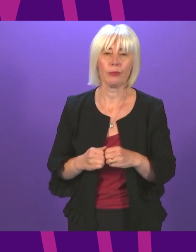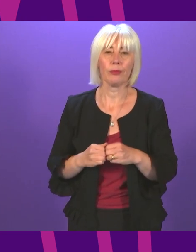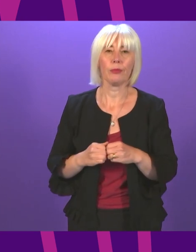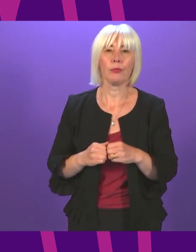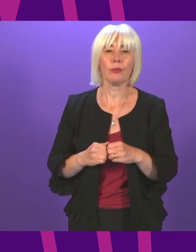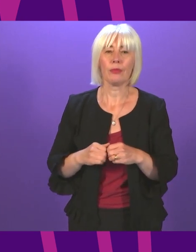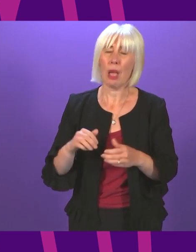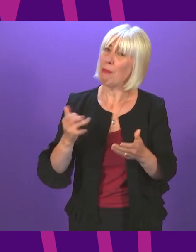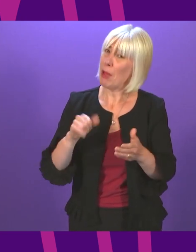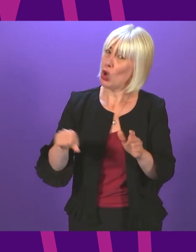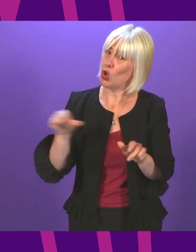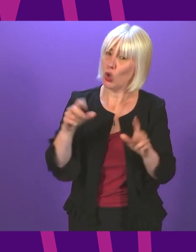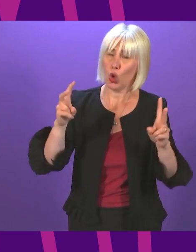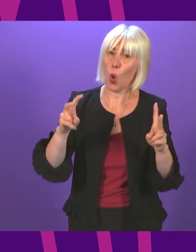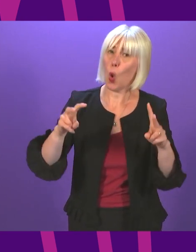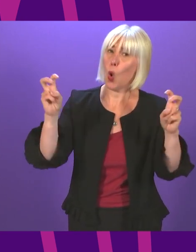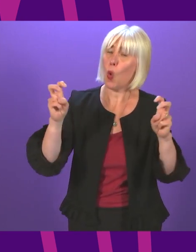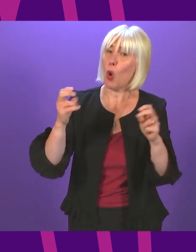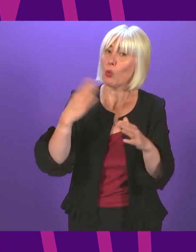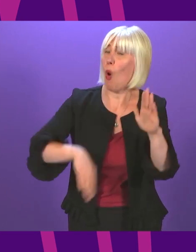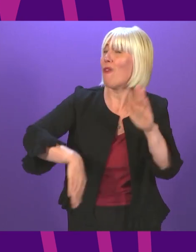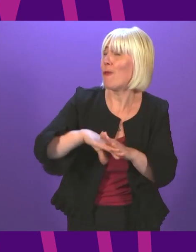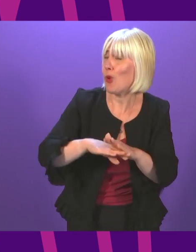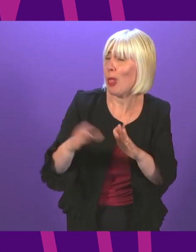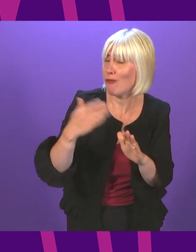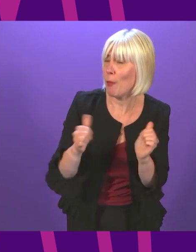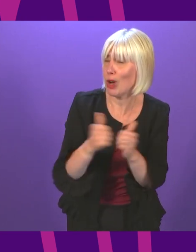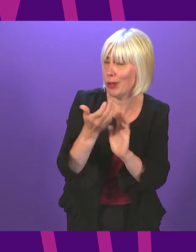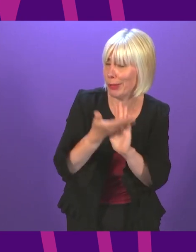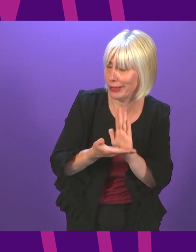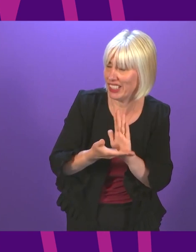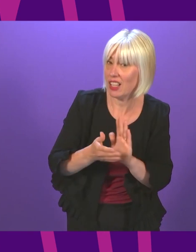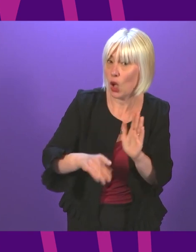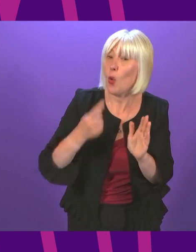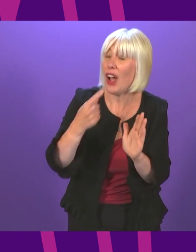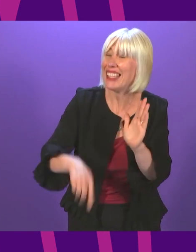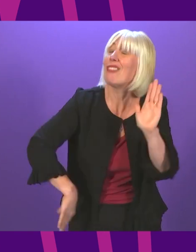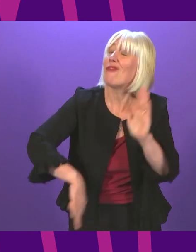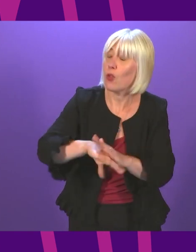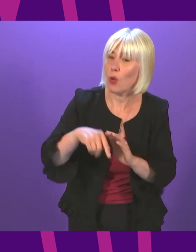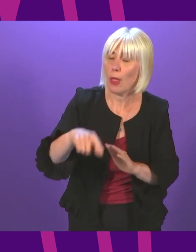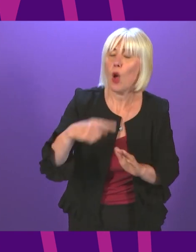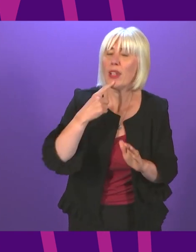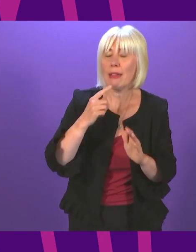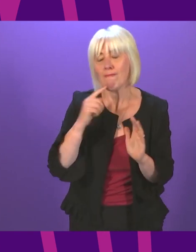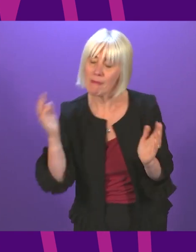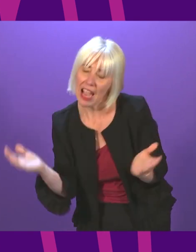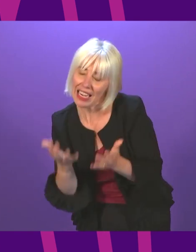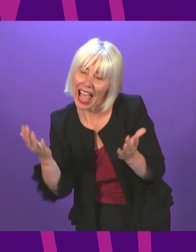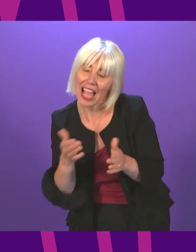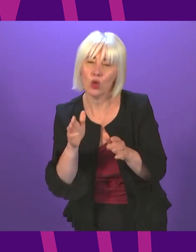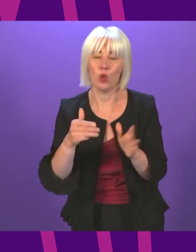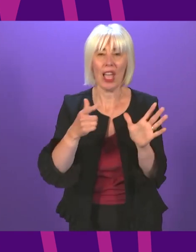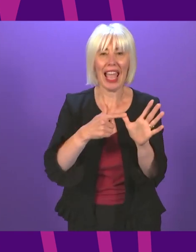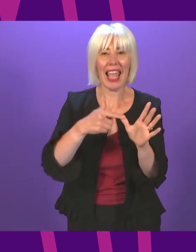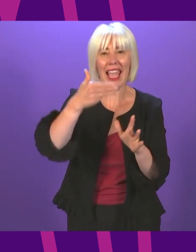quote more fully from the agreement so let me do that as well let's focus on what it agrees in terms of enhancements to the A96